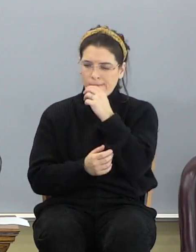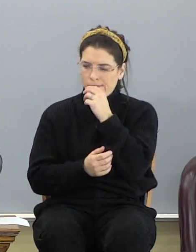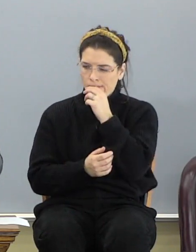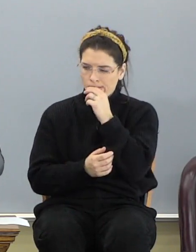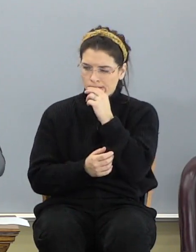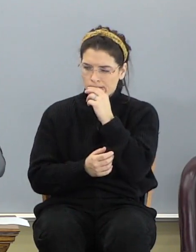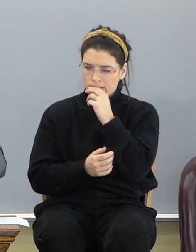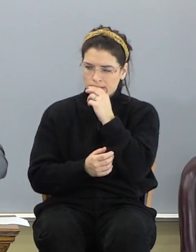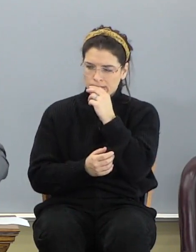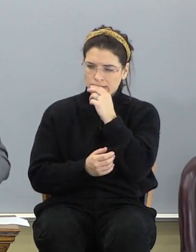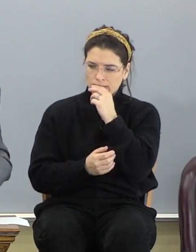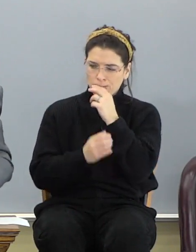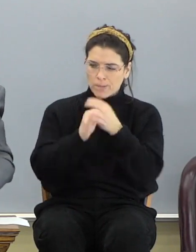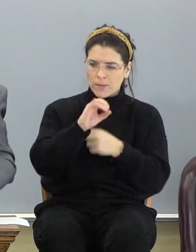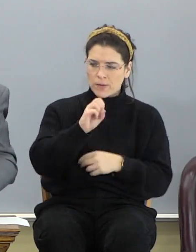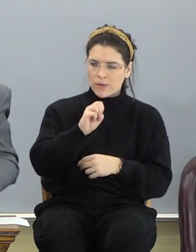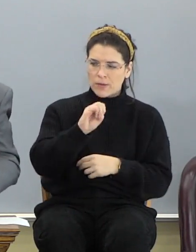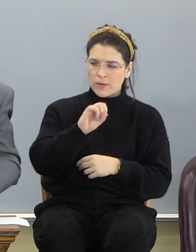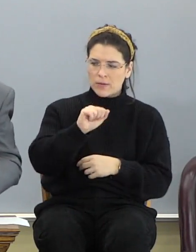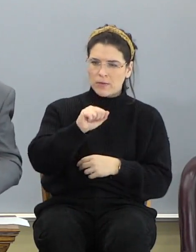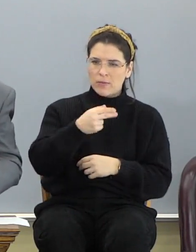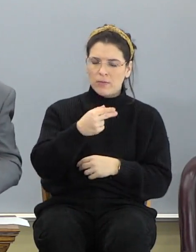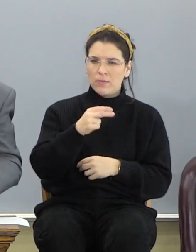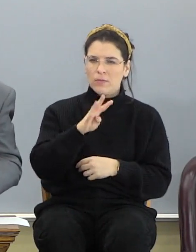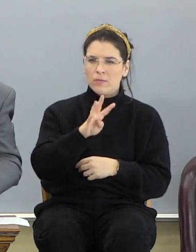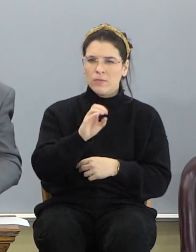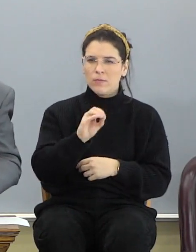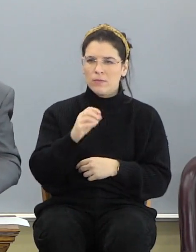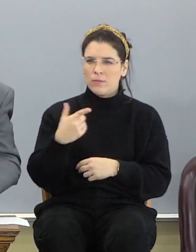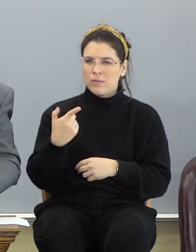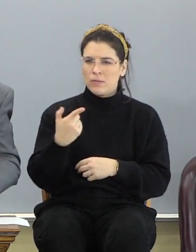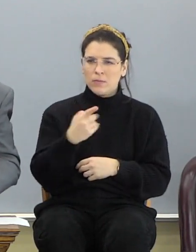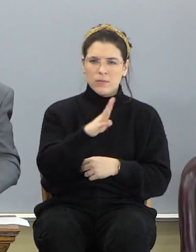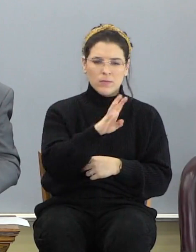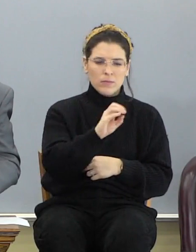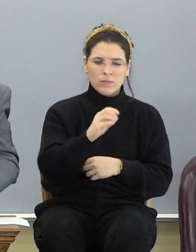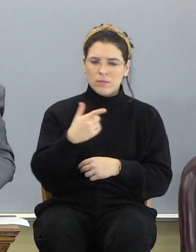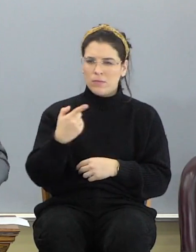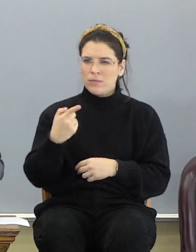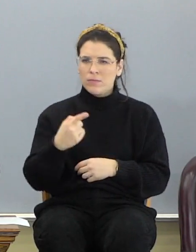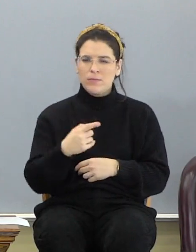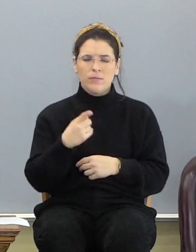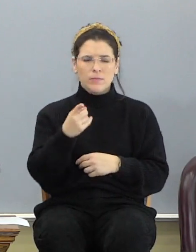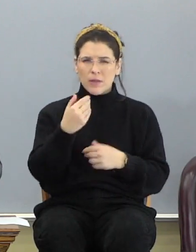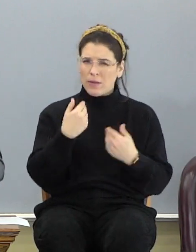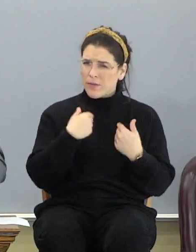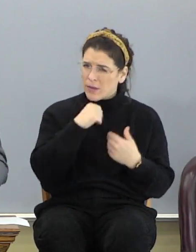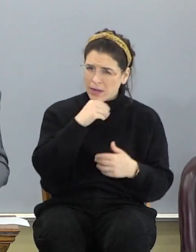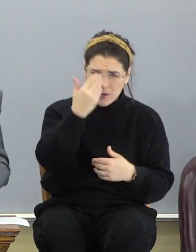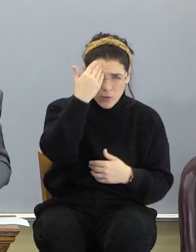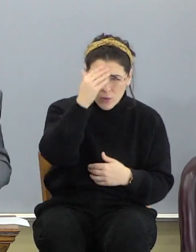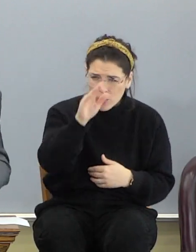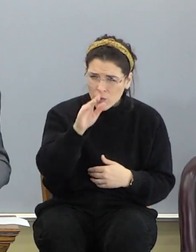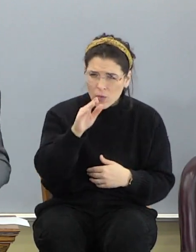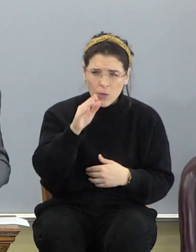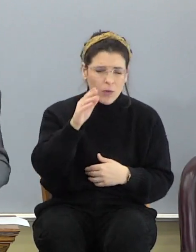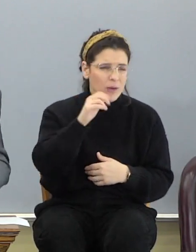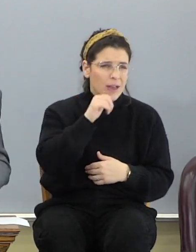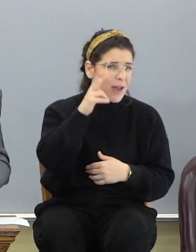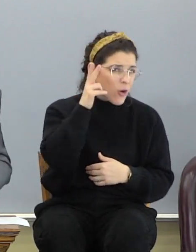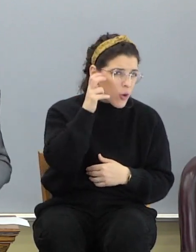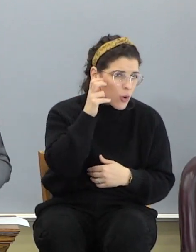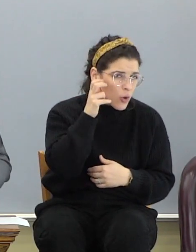Isaiah chapter 40, verse 21. Have you not known? Have you not heard?